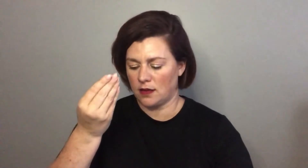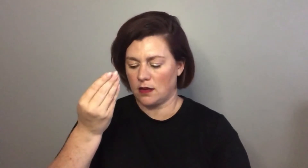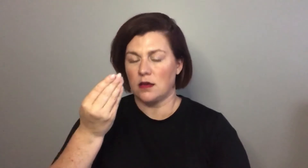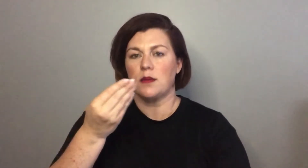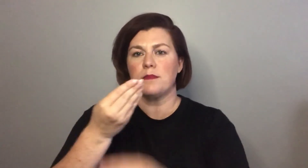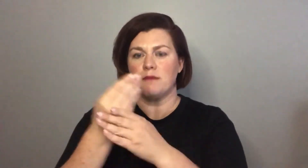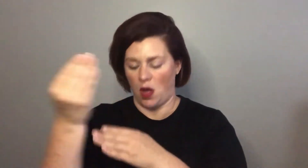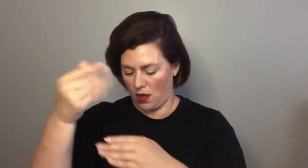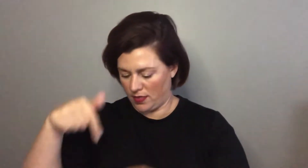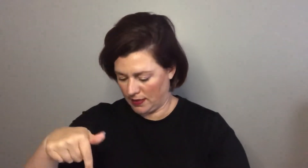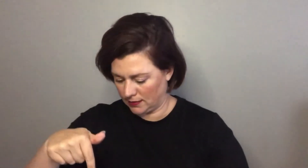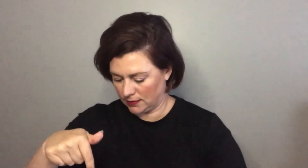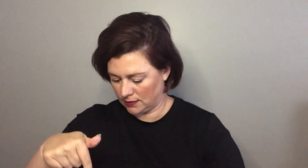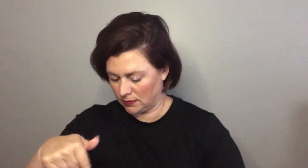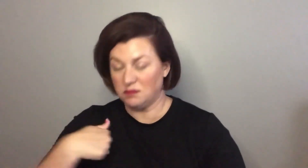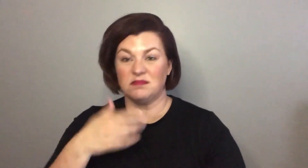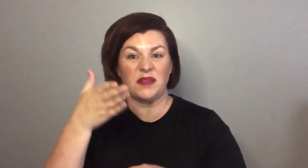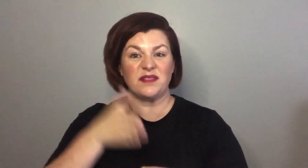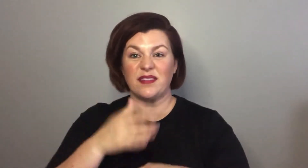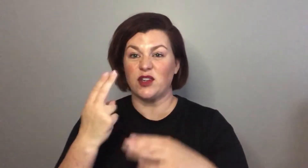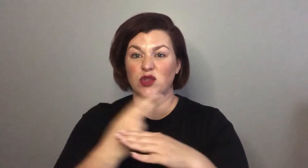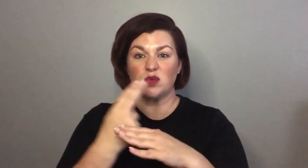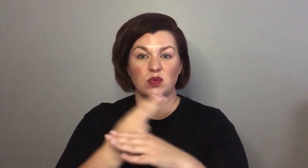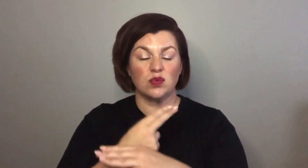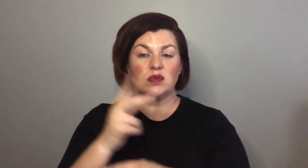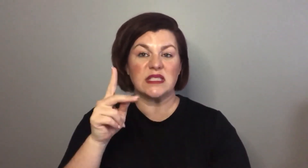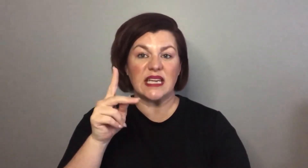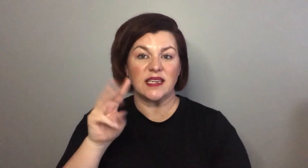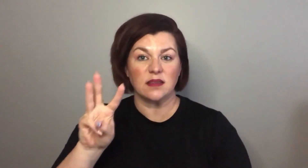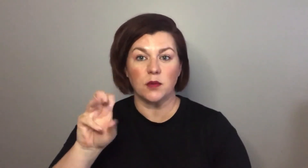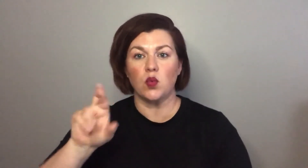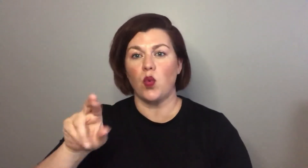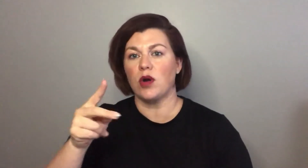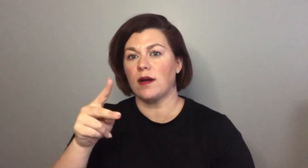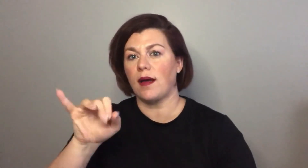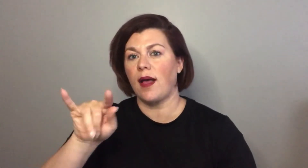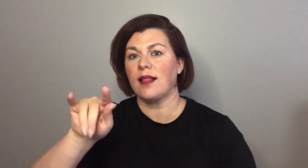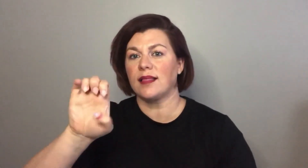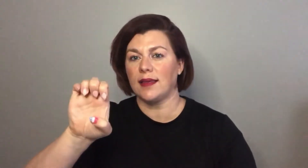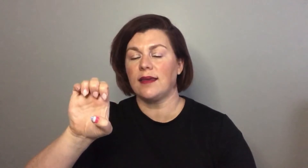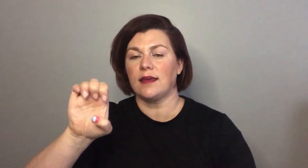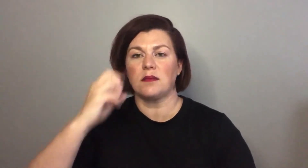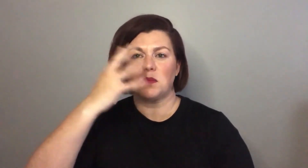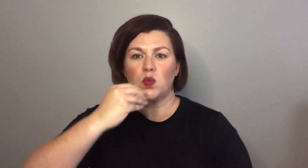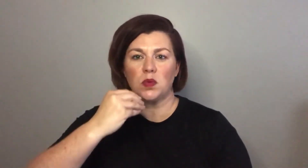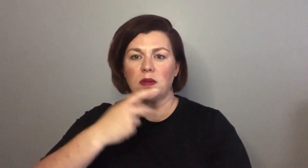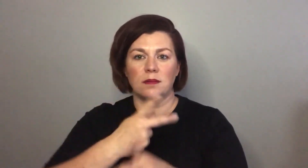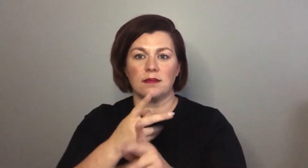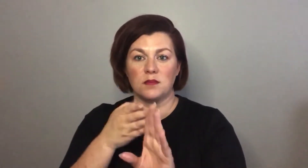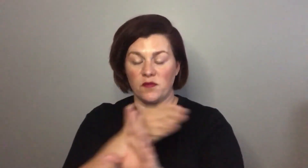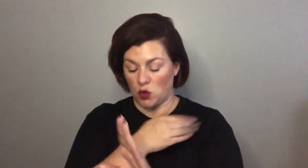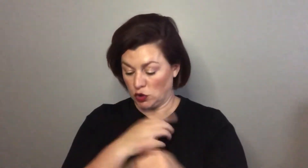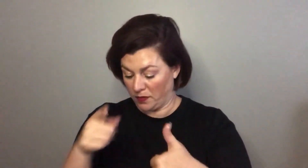and I very recently bought this I have never used anything from KKW or from Kylie Cosmetics before